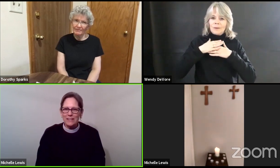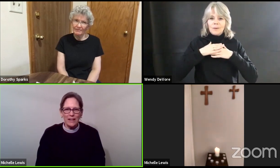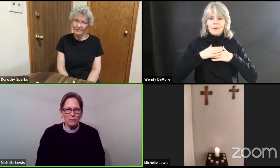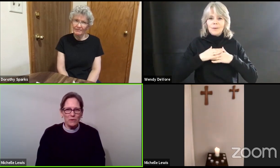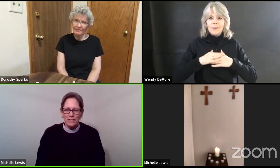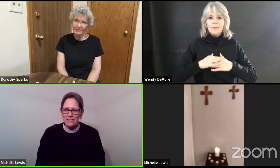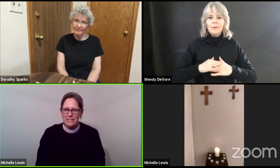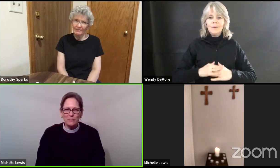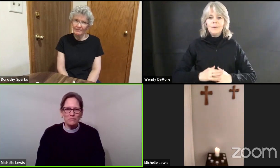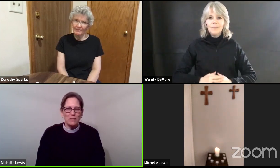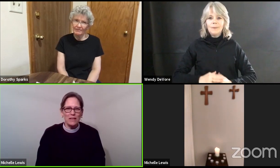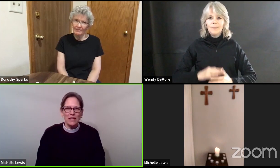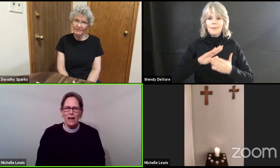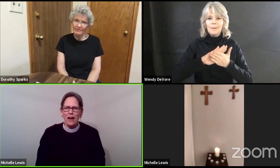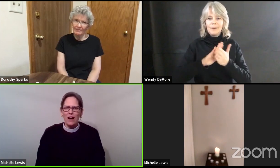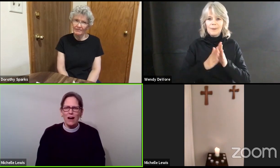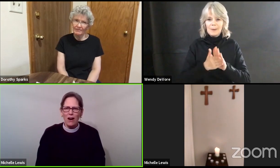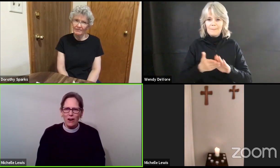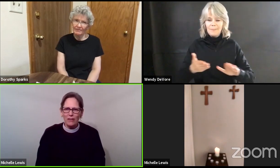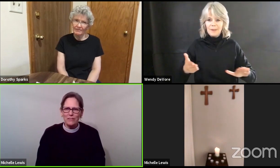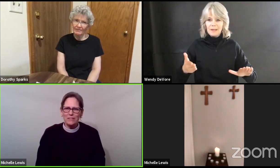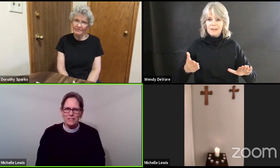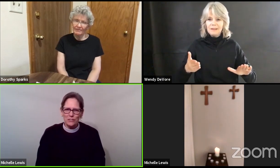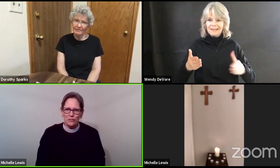that process of making a hard decision